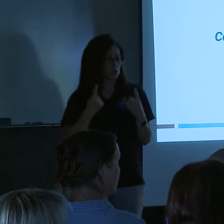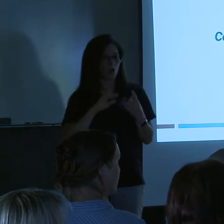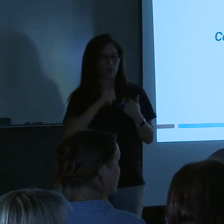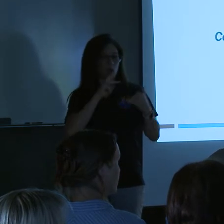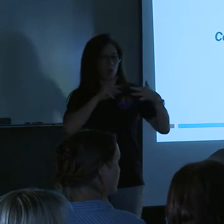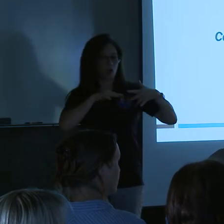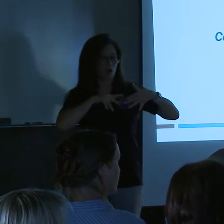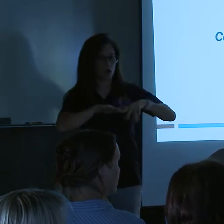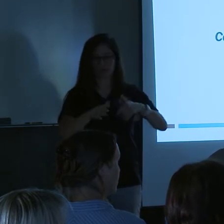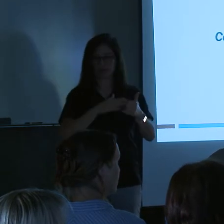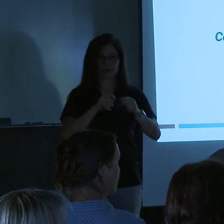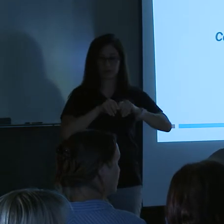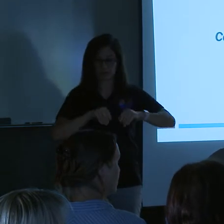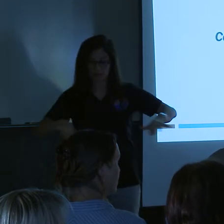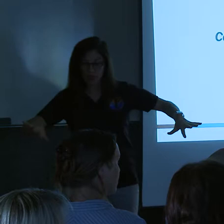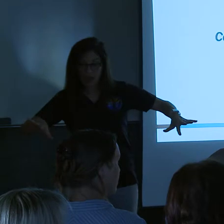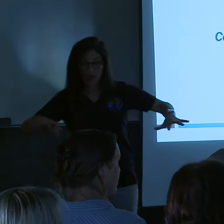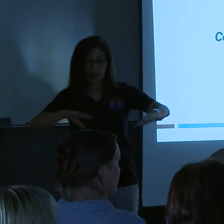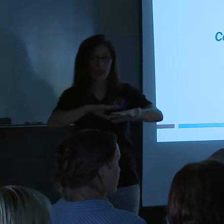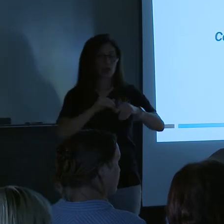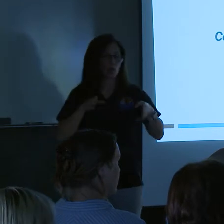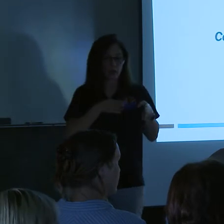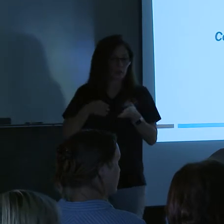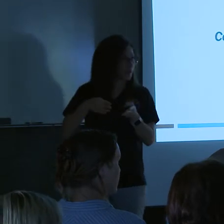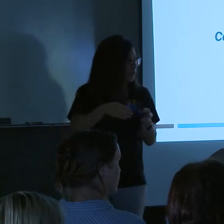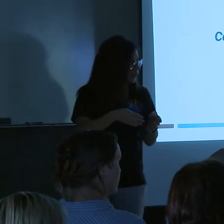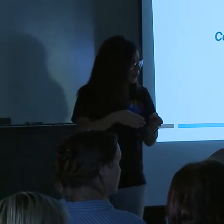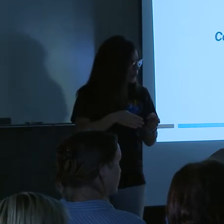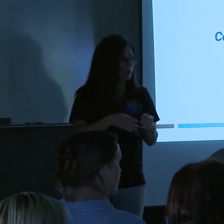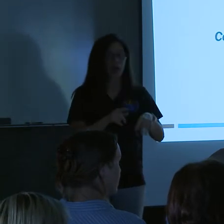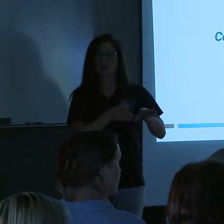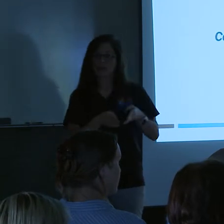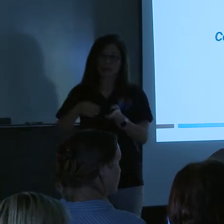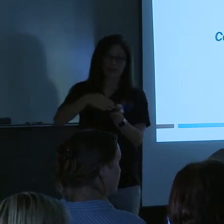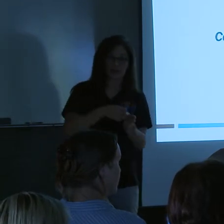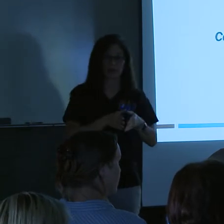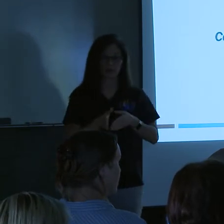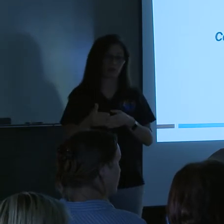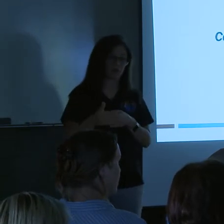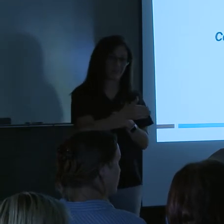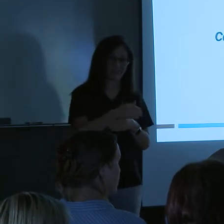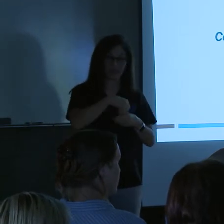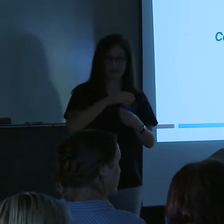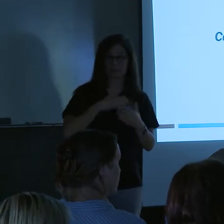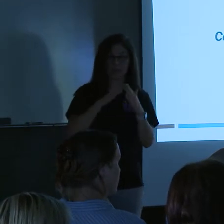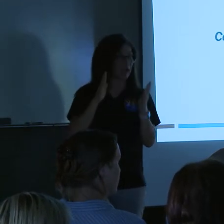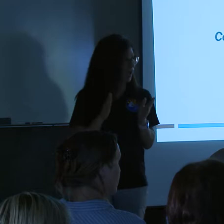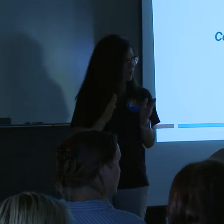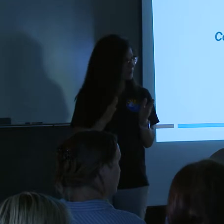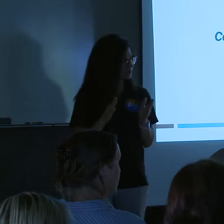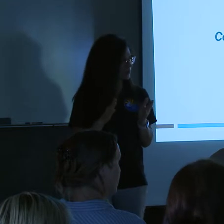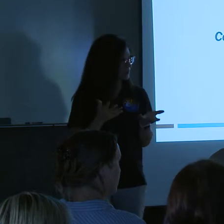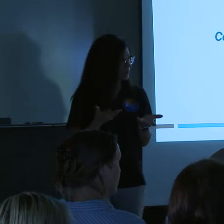down, no matter whether you spread it out and you put it all back into the moon and then they turn it and put it at 90 degrees in my house, how much do you